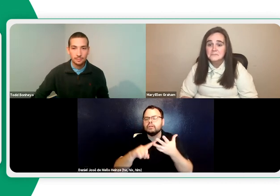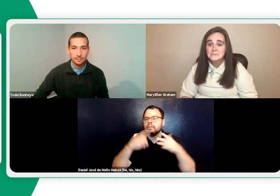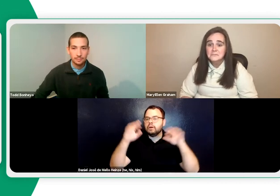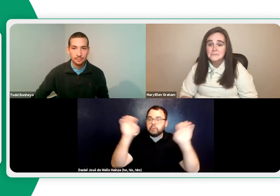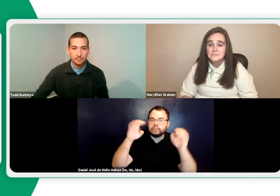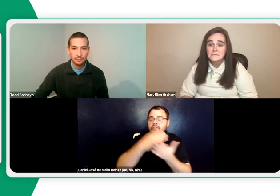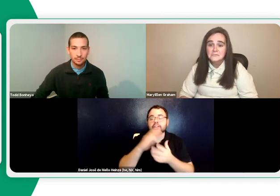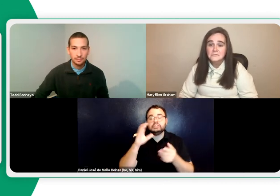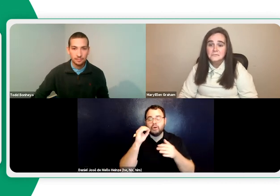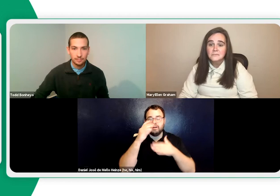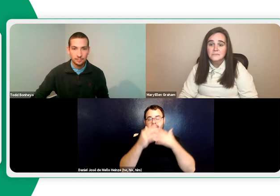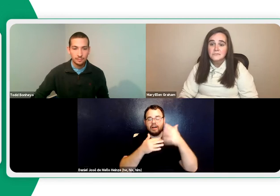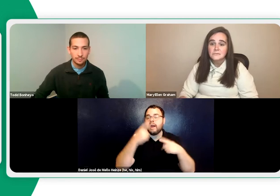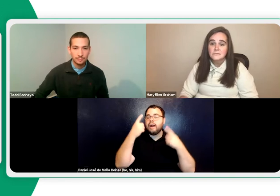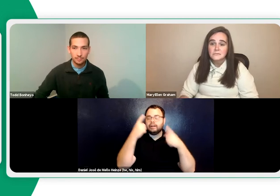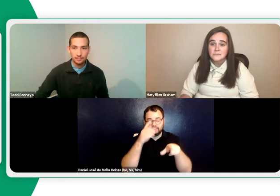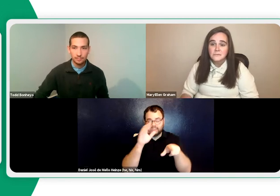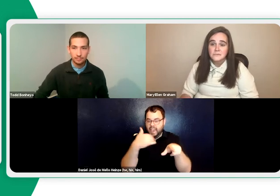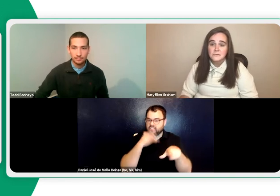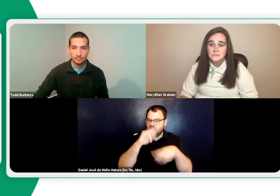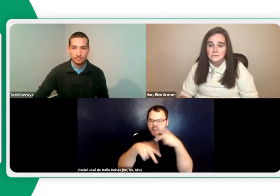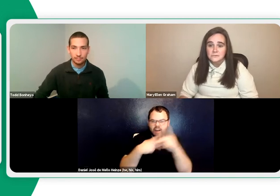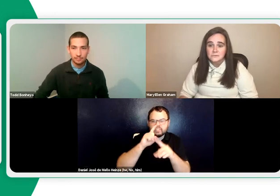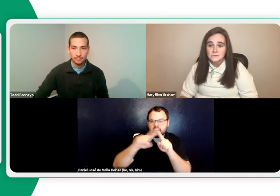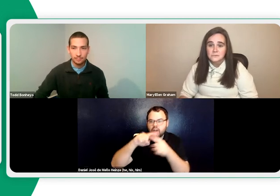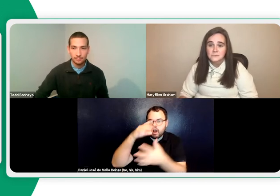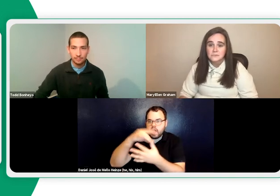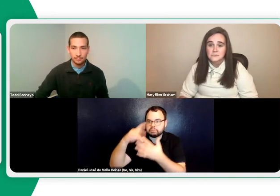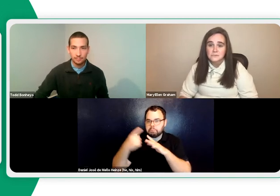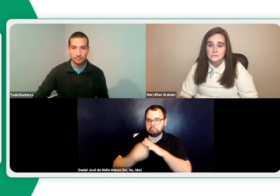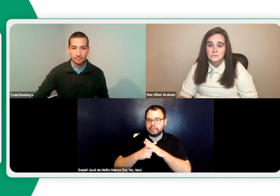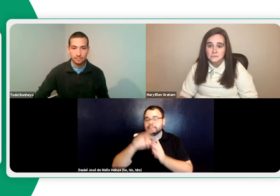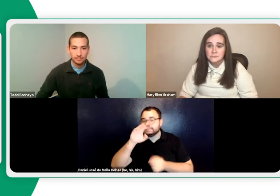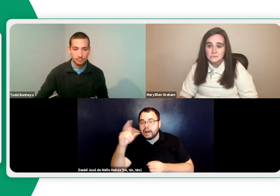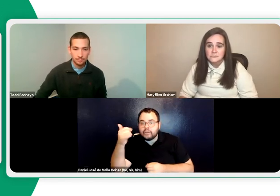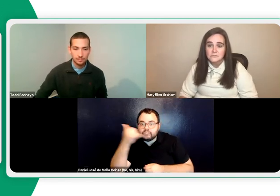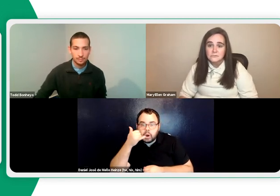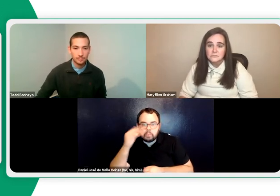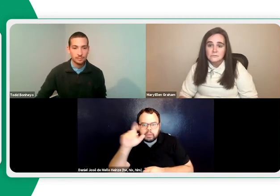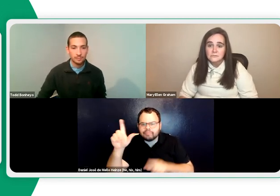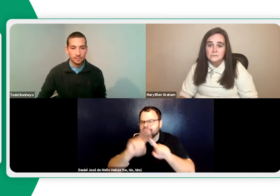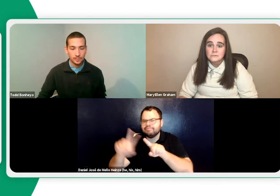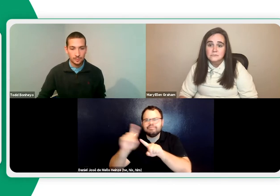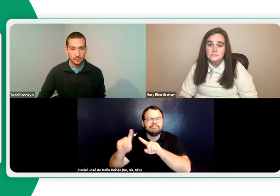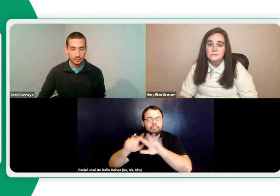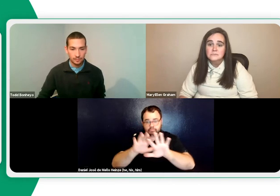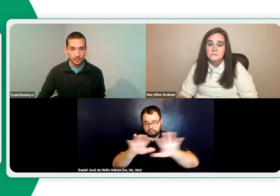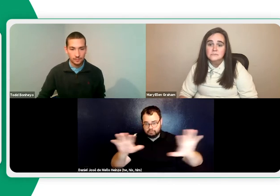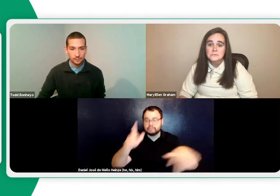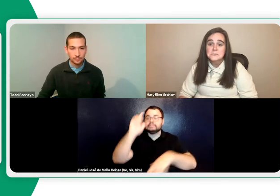retirement. Do you want to save for retirement? Emergency fund. They have all of that. All of those various options. Even your cell phone